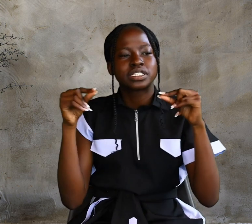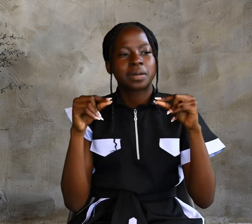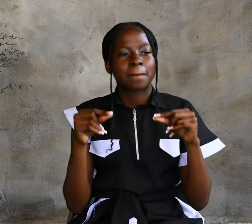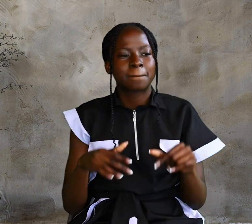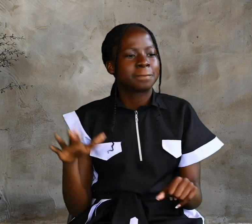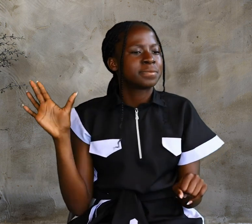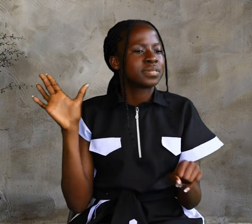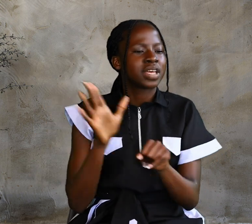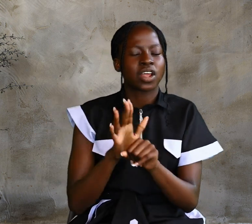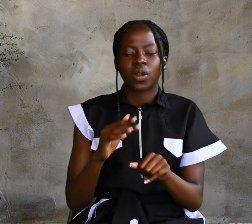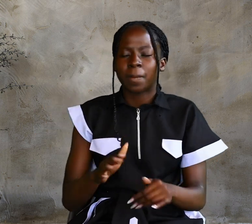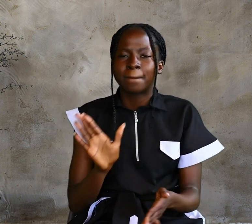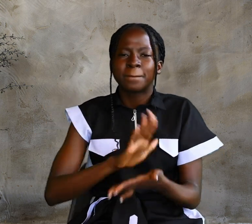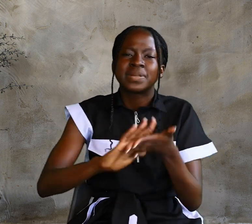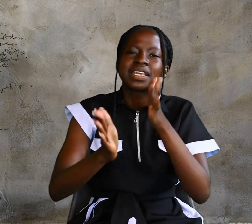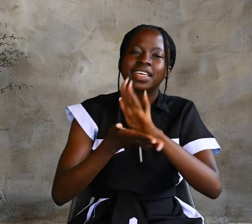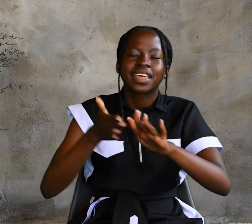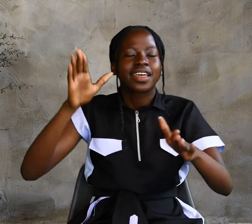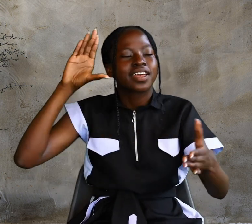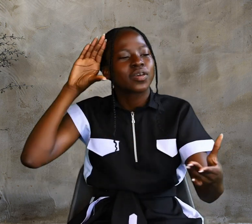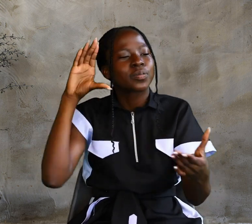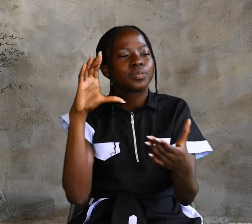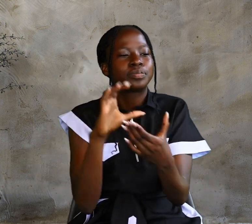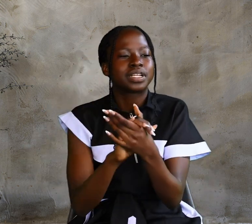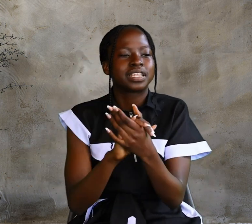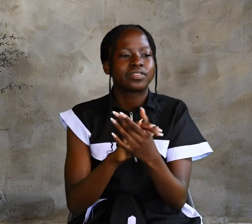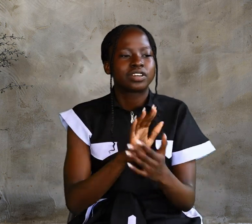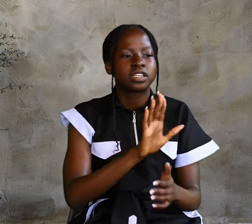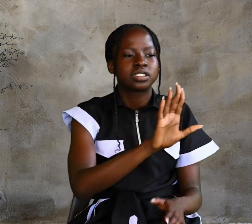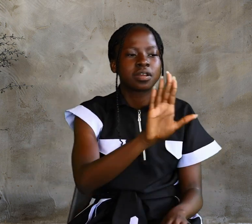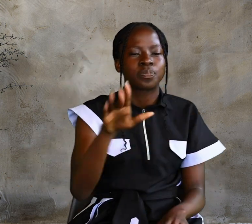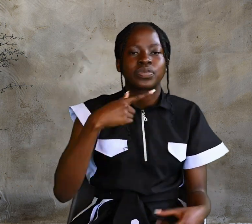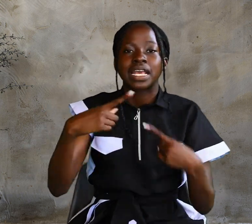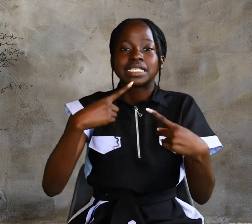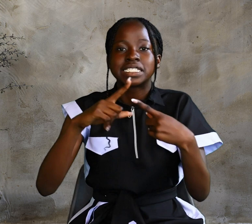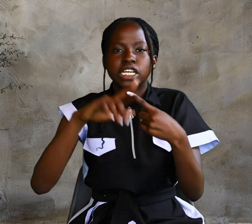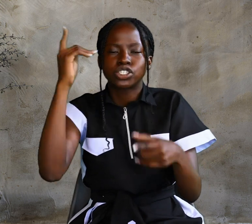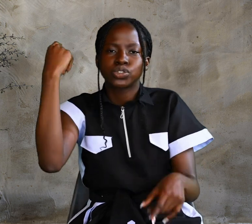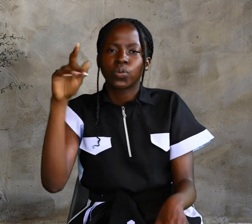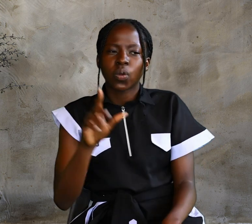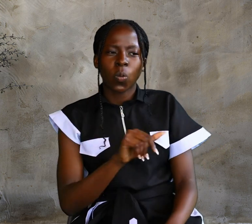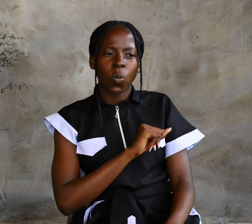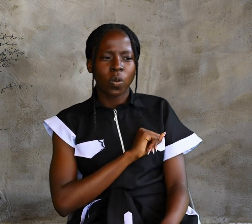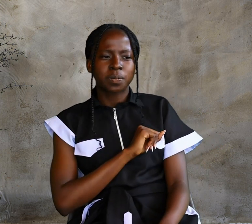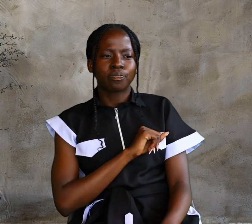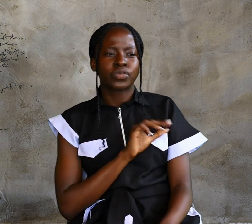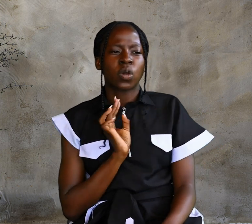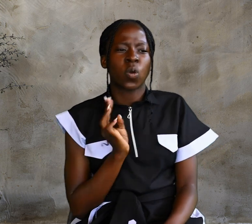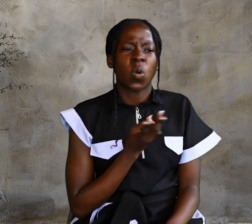Many more became believers. They said to the woman,